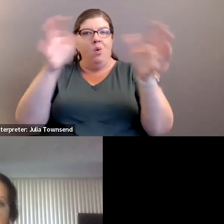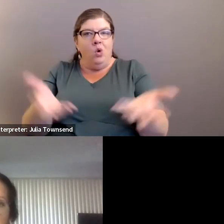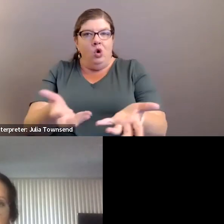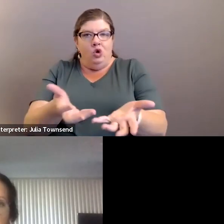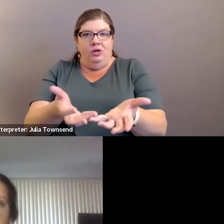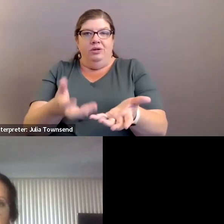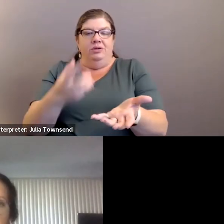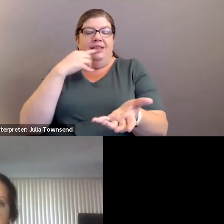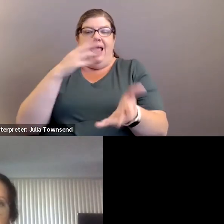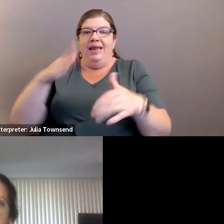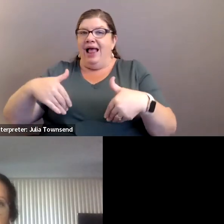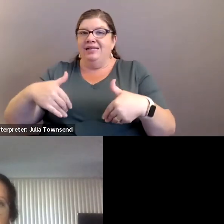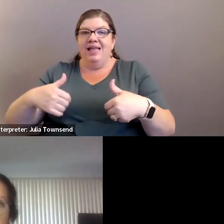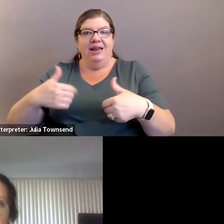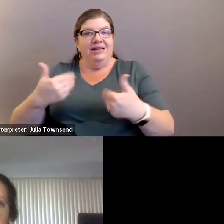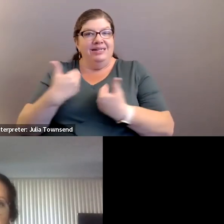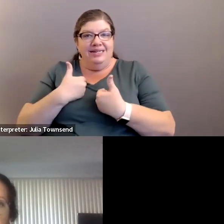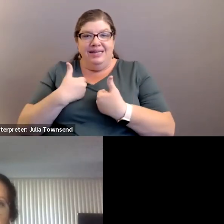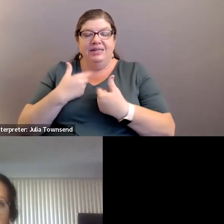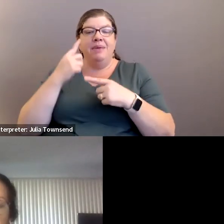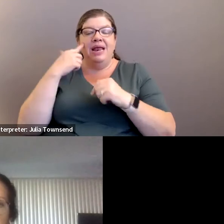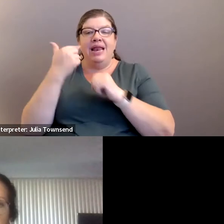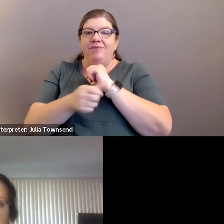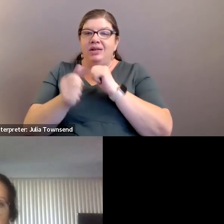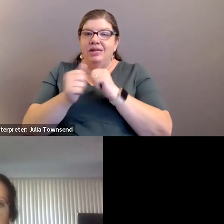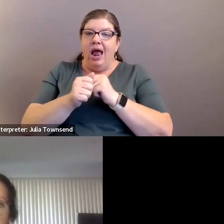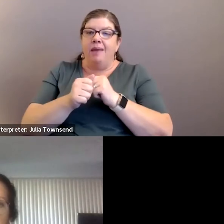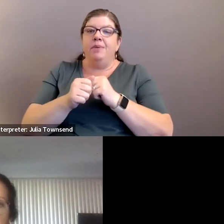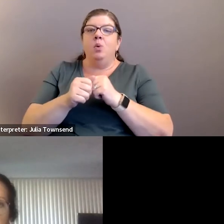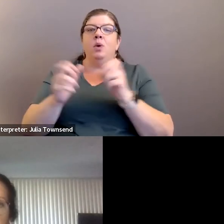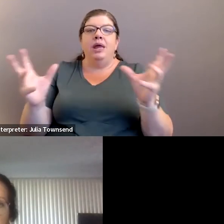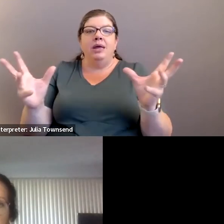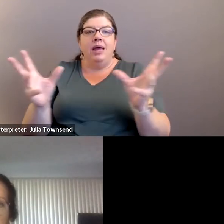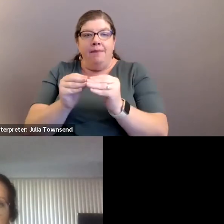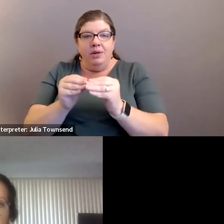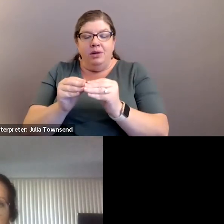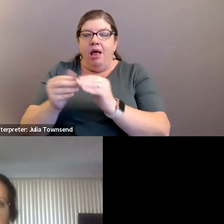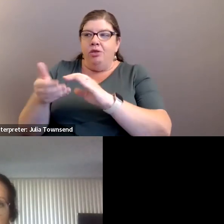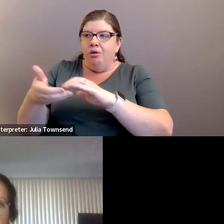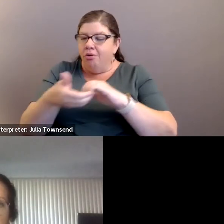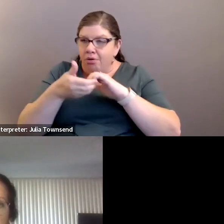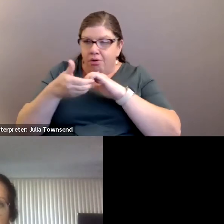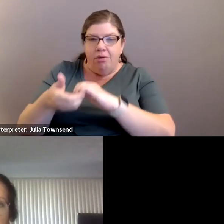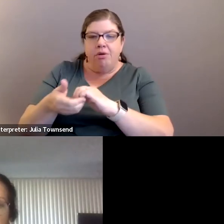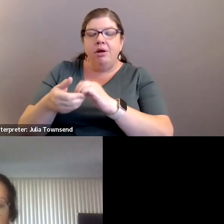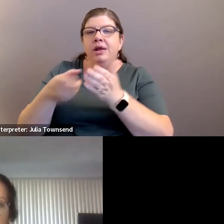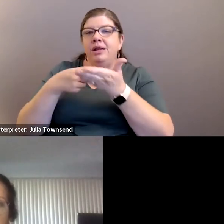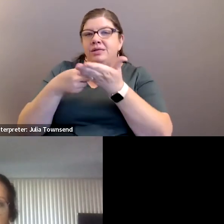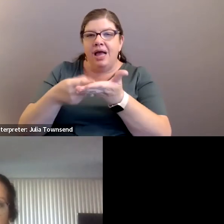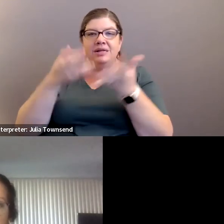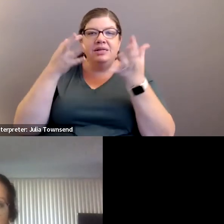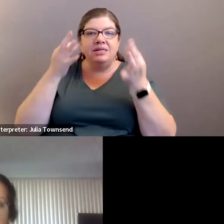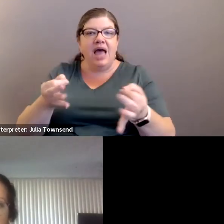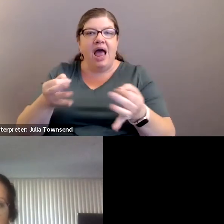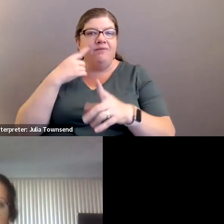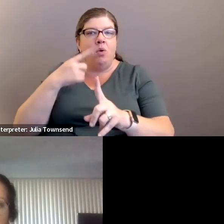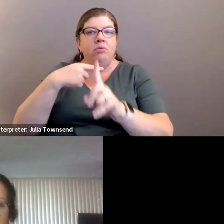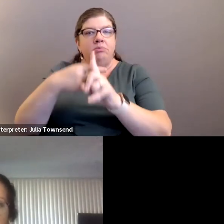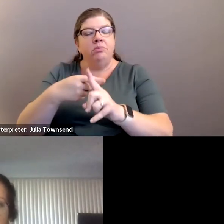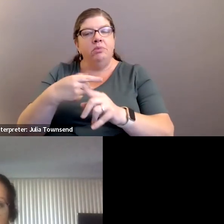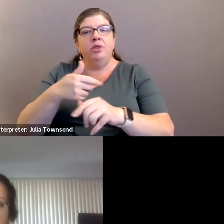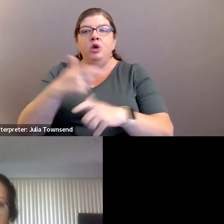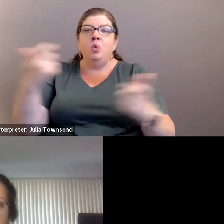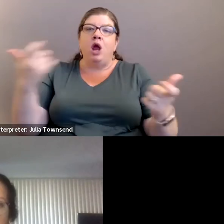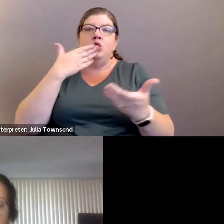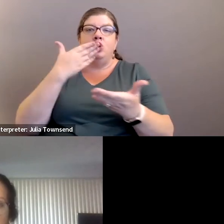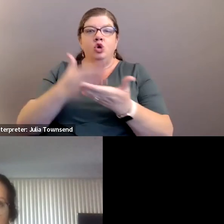that that you know that that doesn't exist but every time that we come together and and and discuss and decide for the greater good that